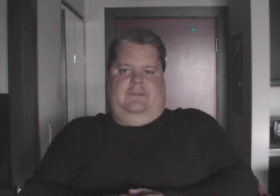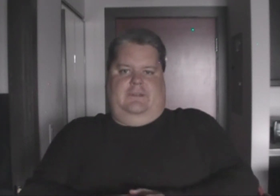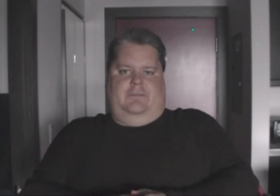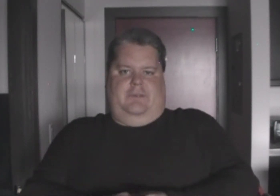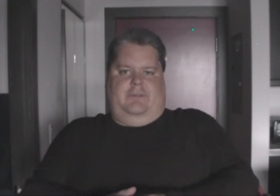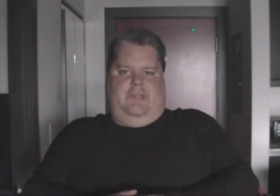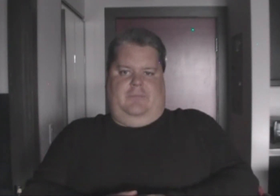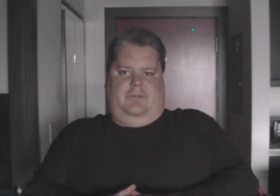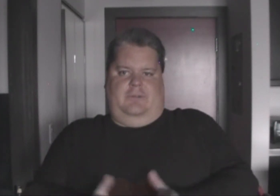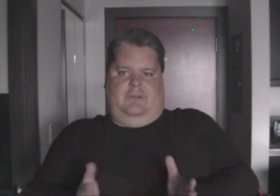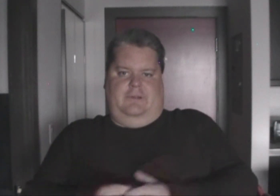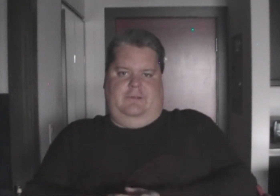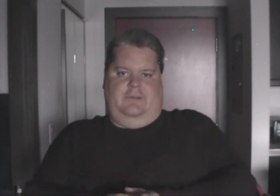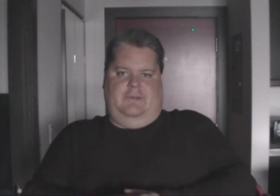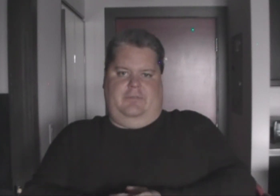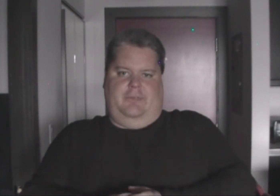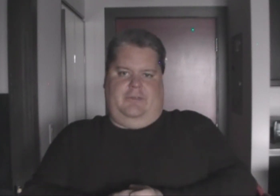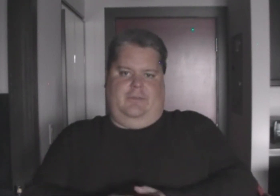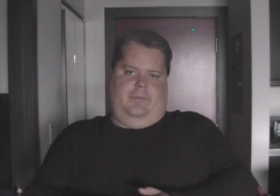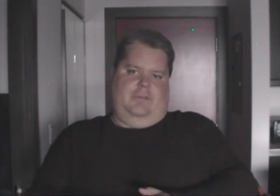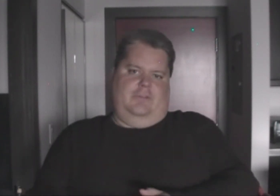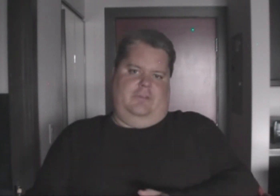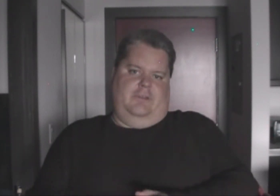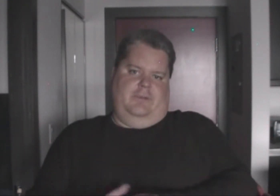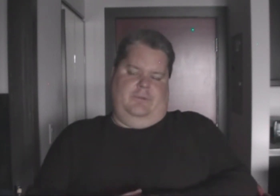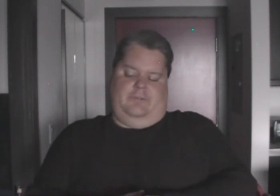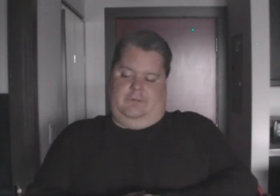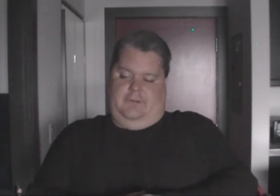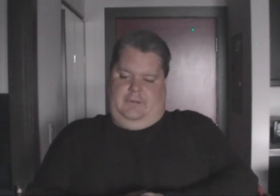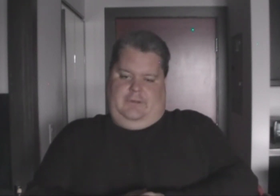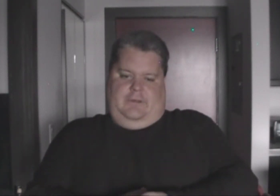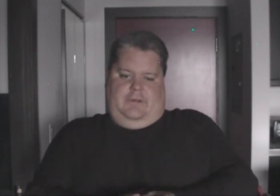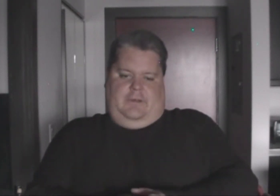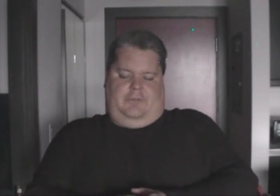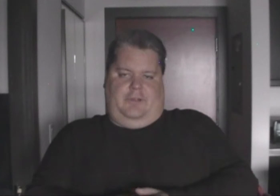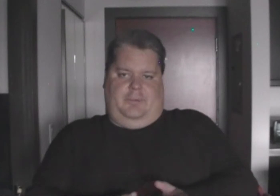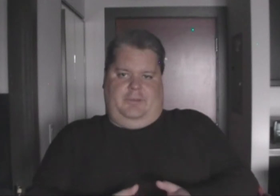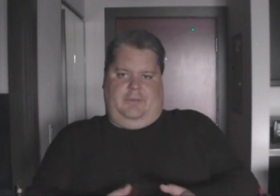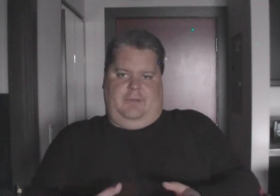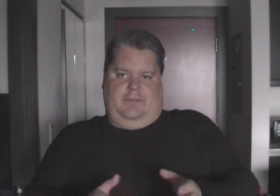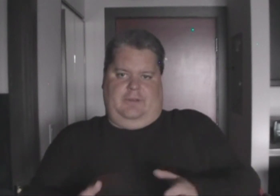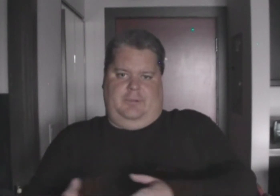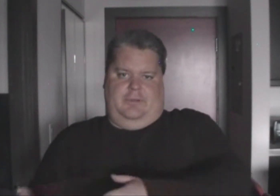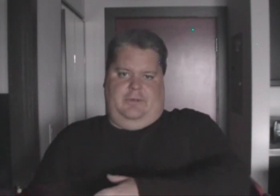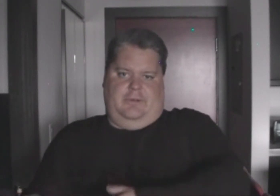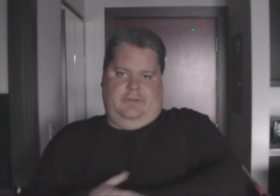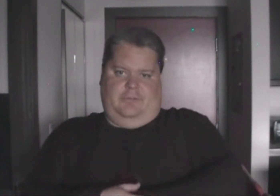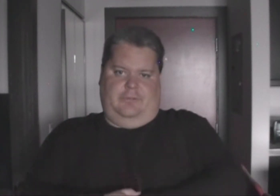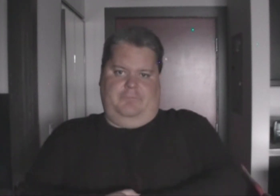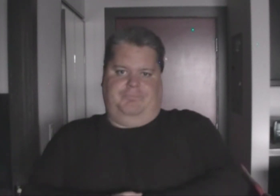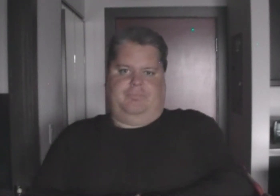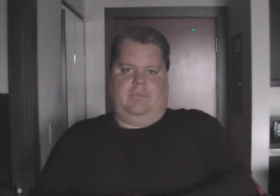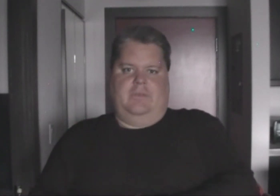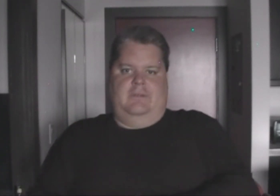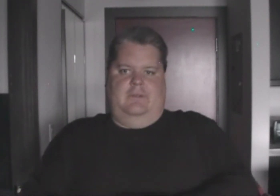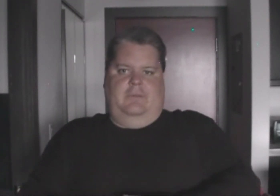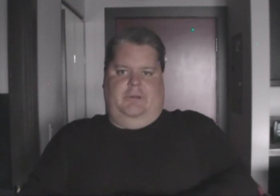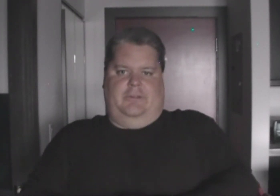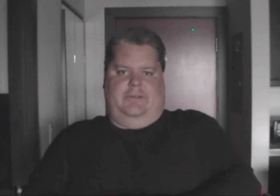I love making games and, uh, they definitely make combinations together, which I'll talk about that when I talk about later consoles. But, uh,